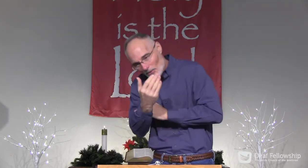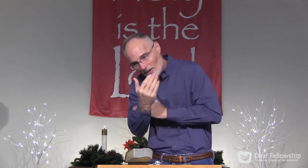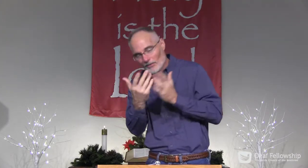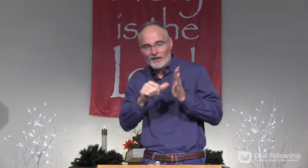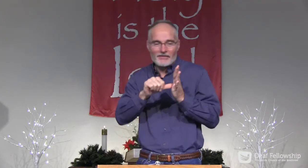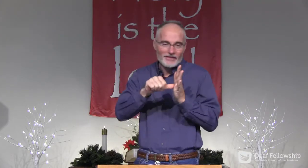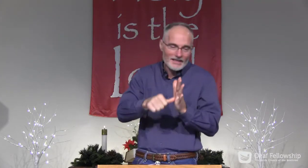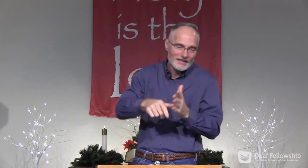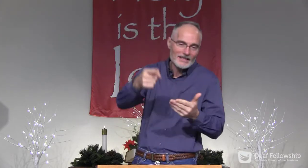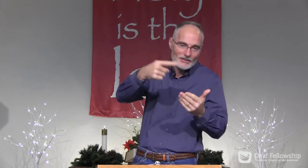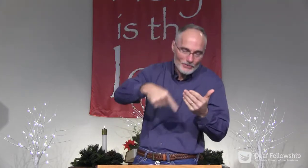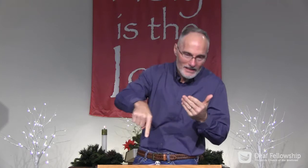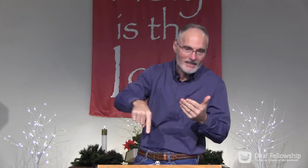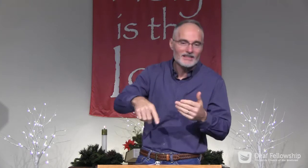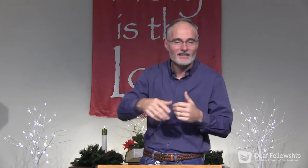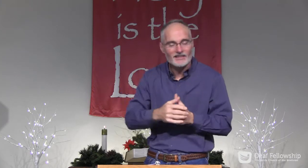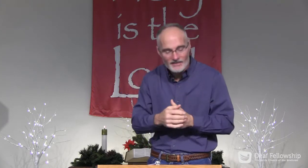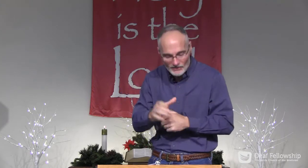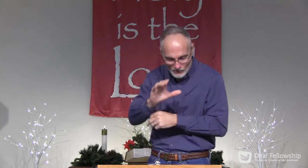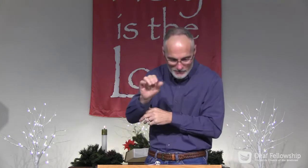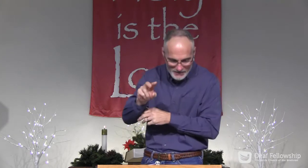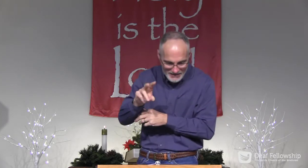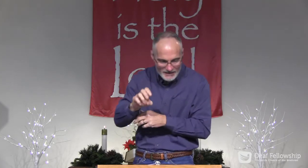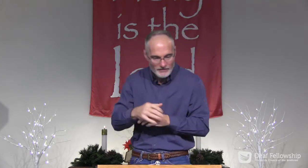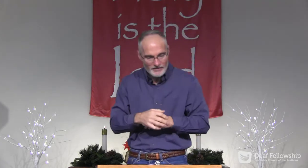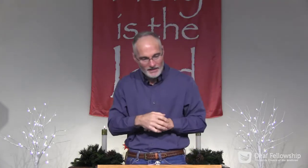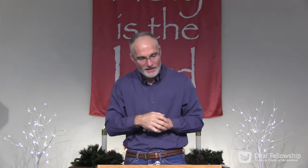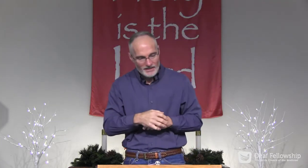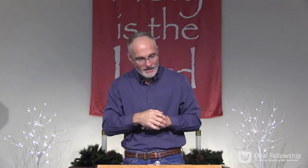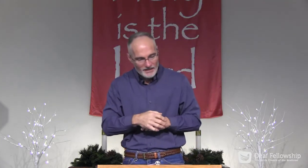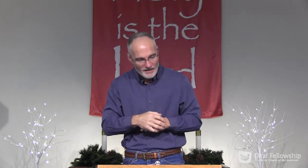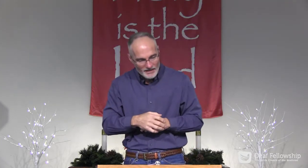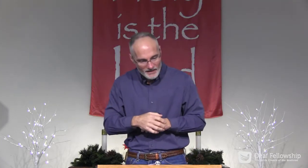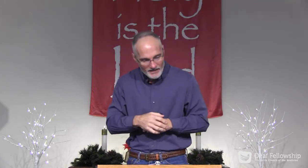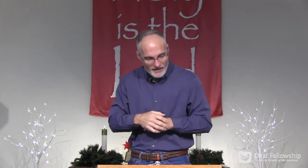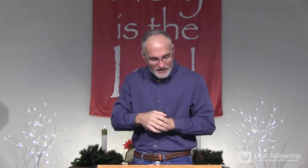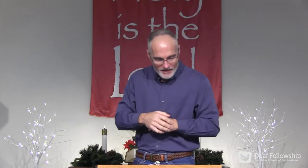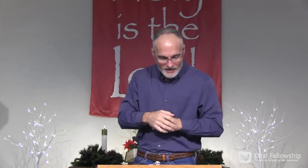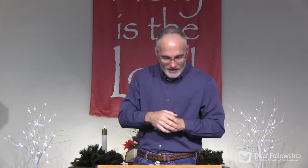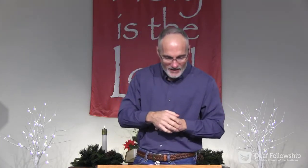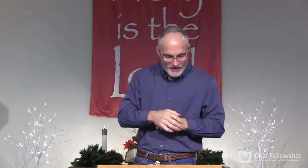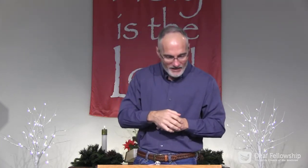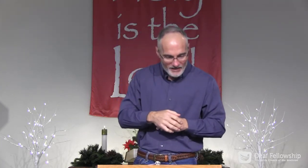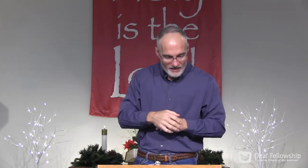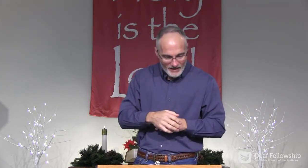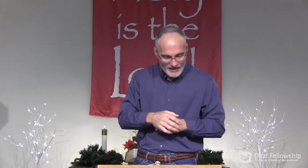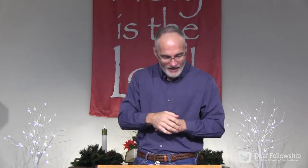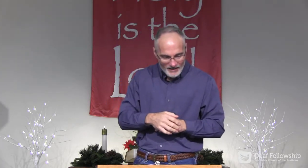And that's what I want to emphasize this morning and for the next few weeks through Christmas Eve.